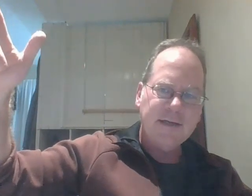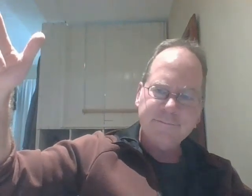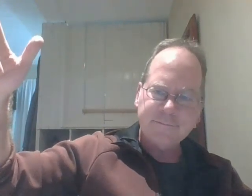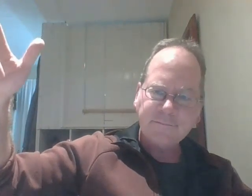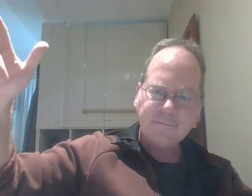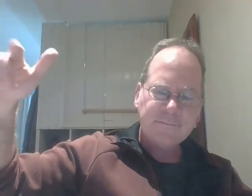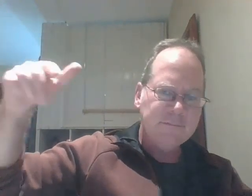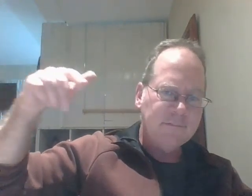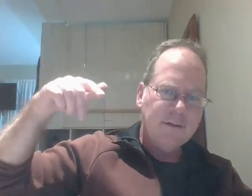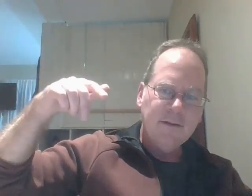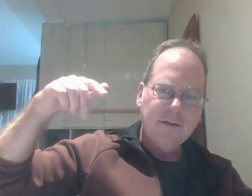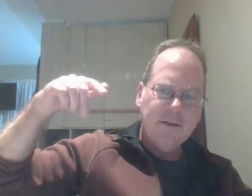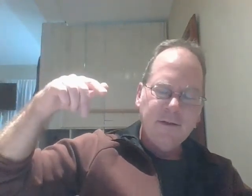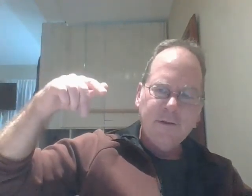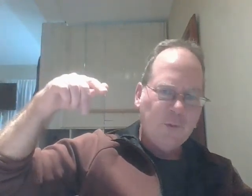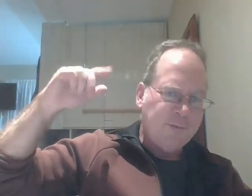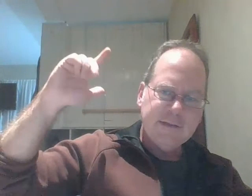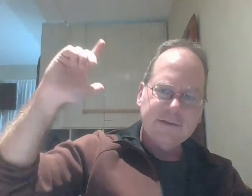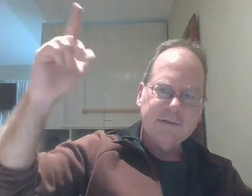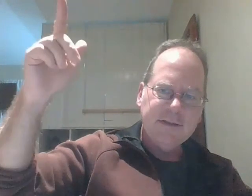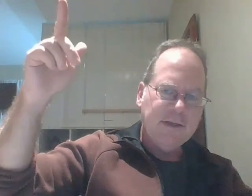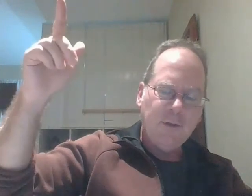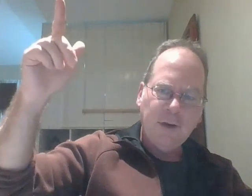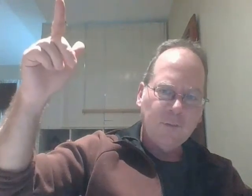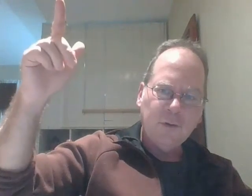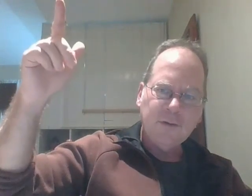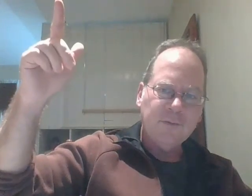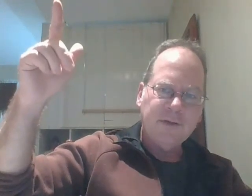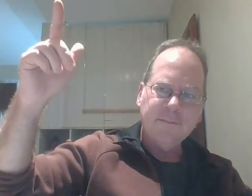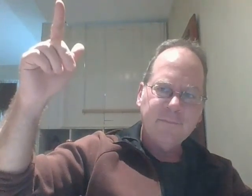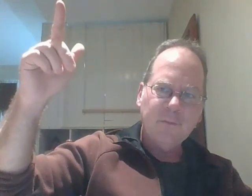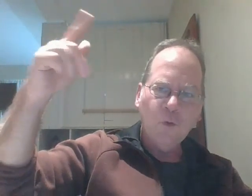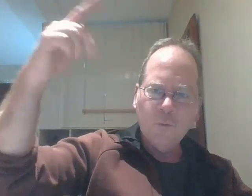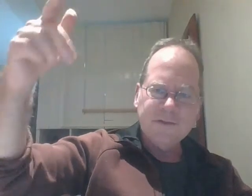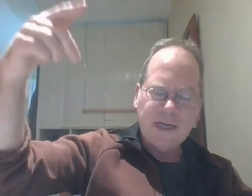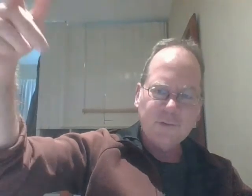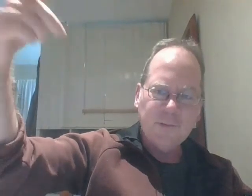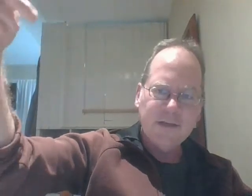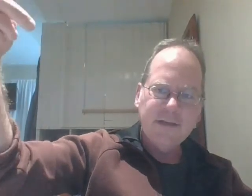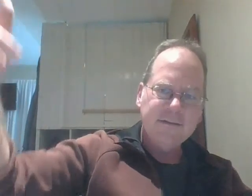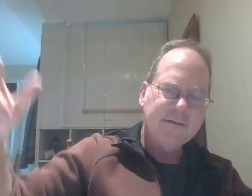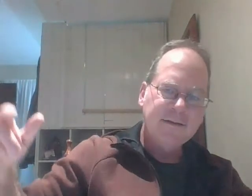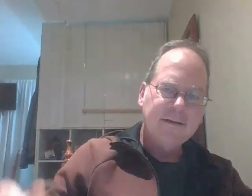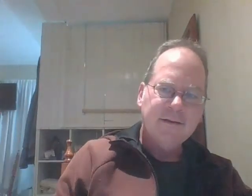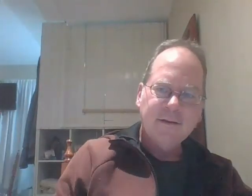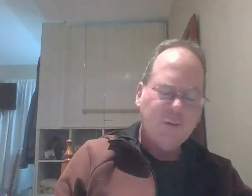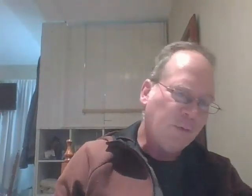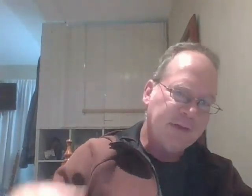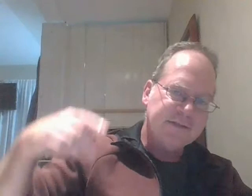there were places around the world where gold was actual money there were places around